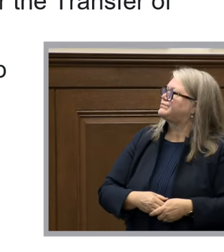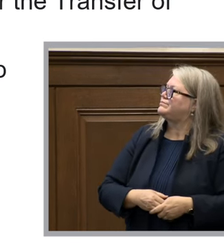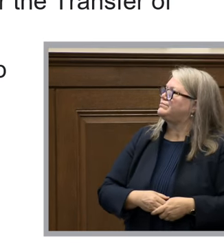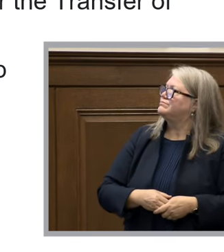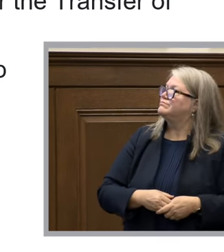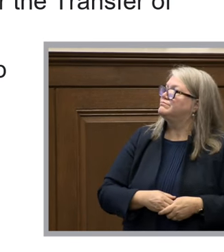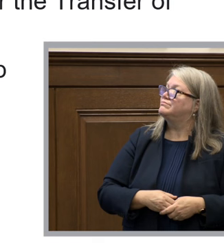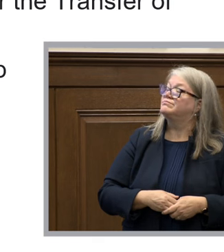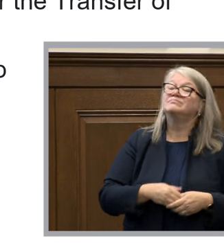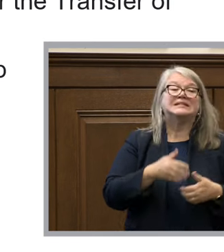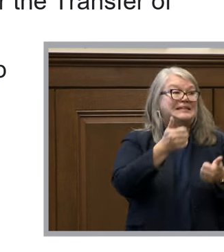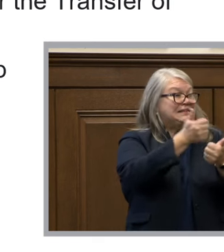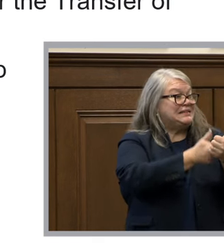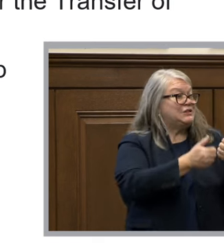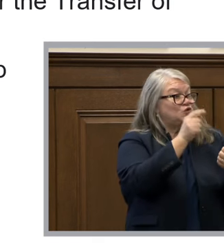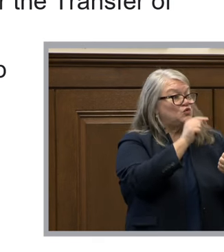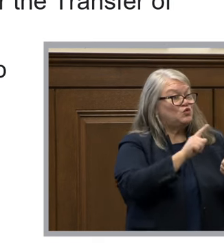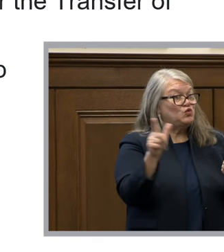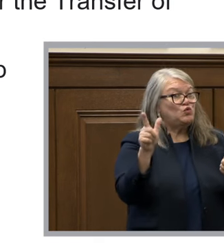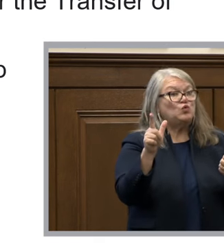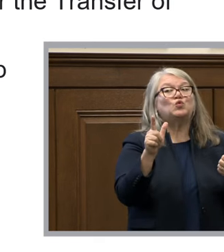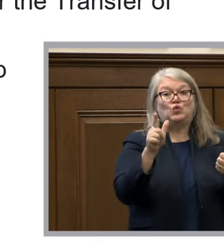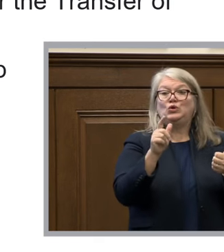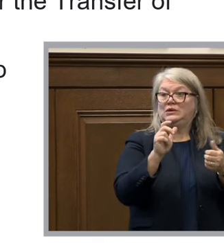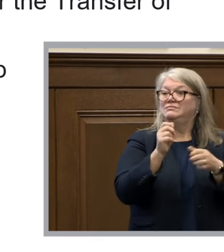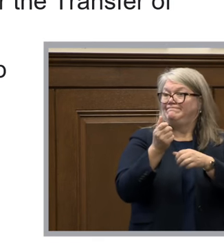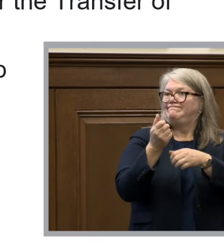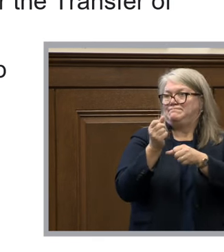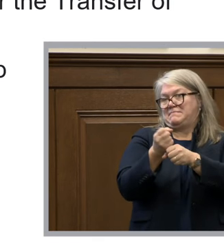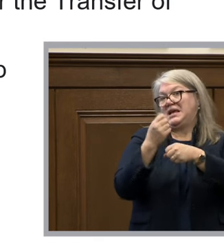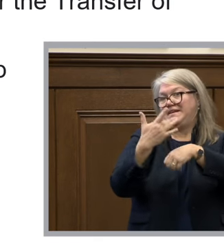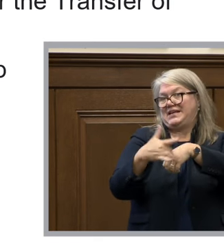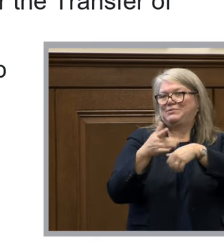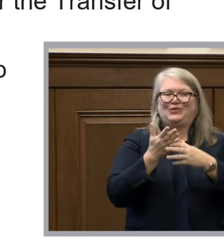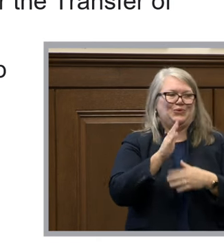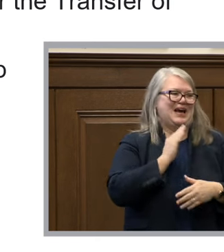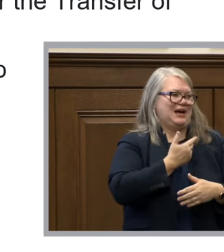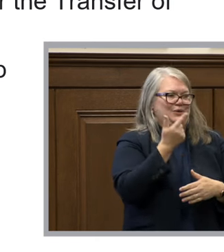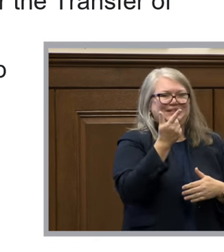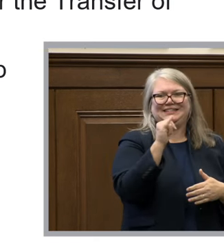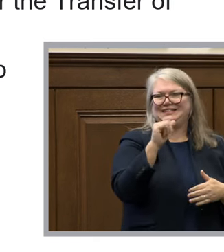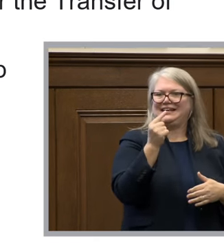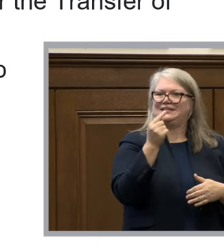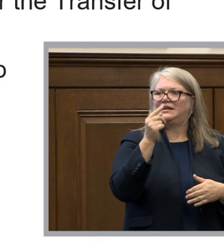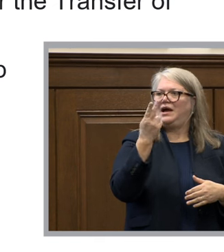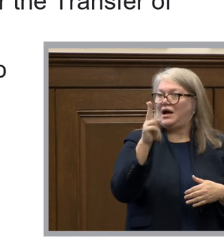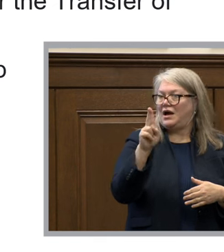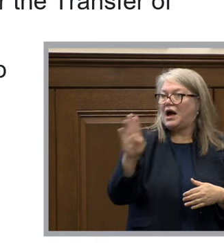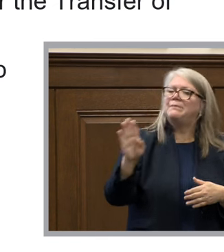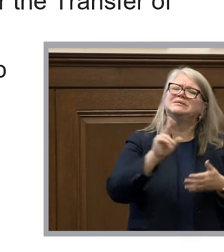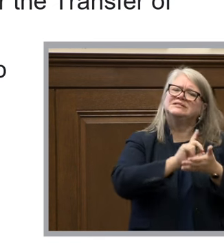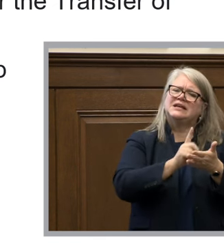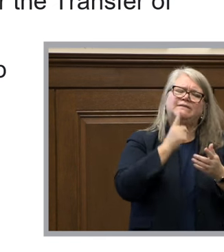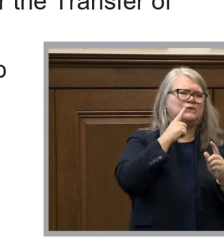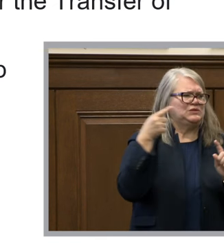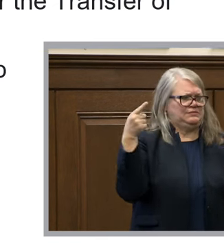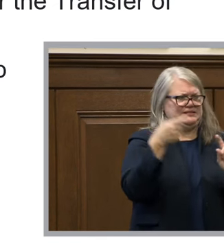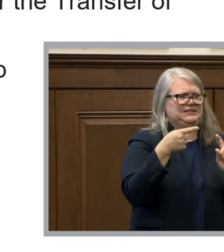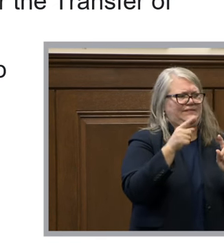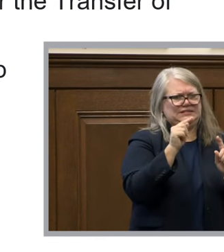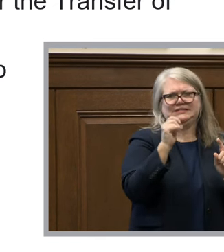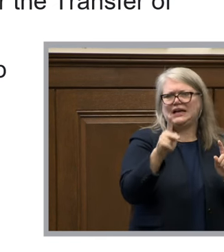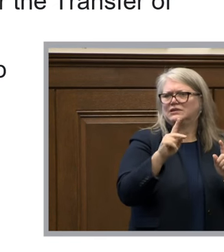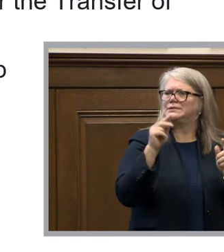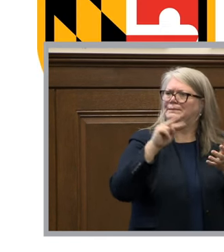so each tool that has been made available on our github was designed to perform very specific tasks